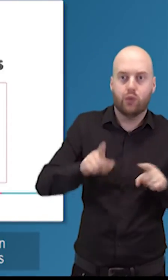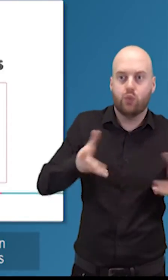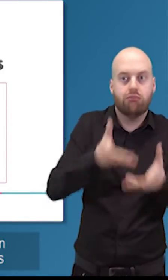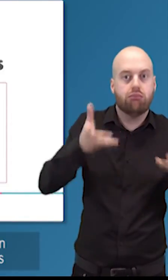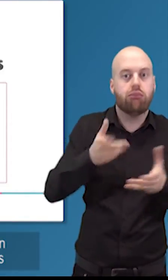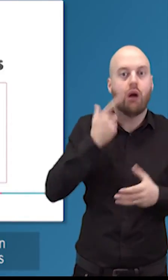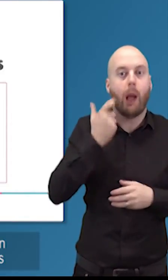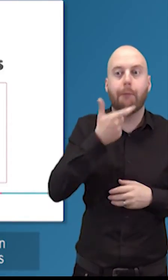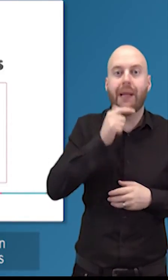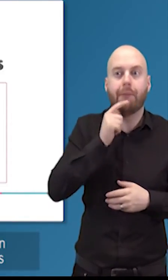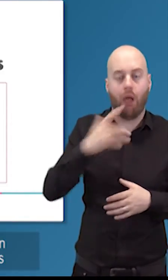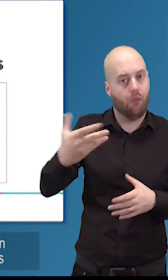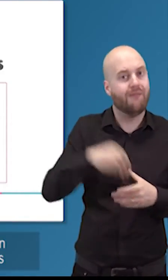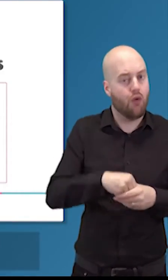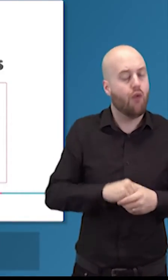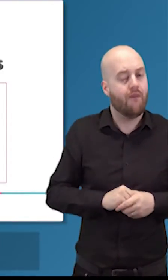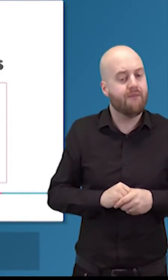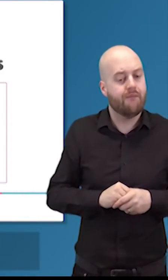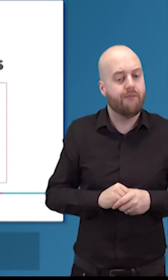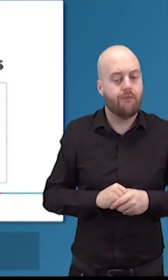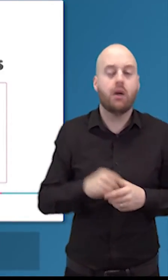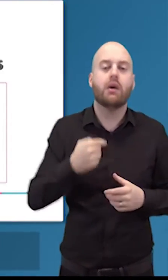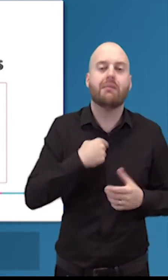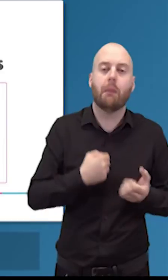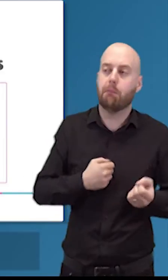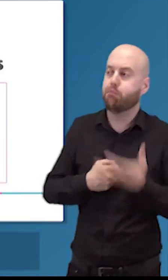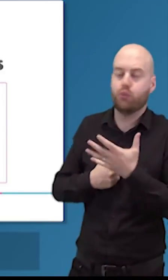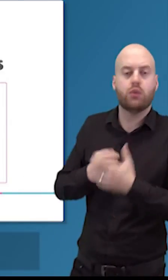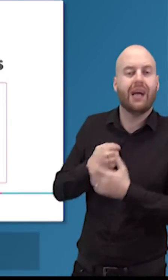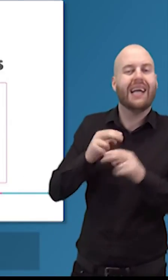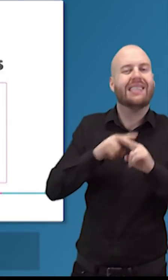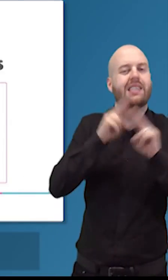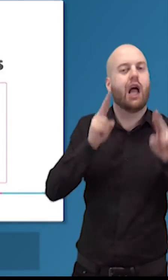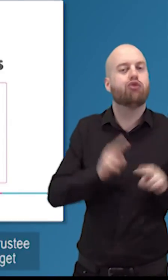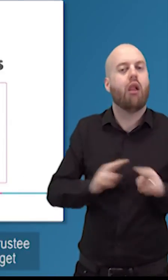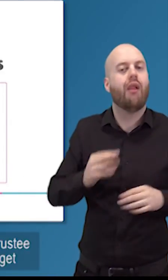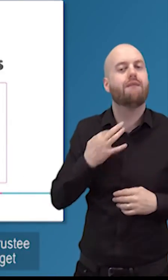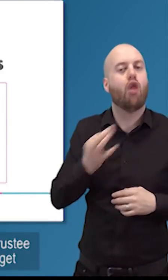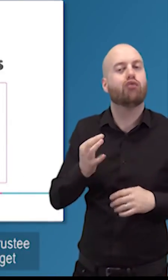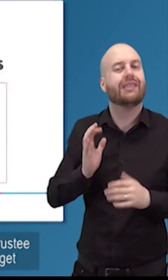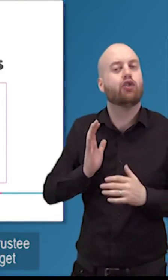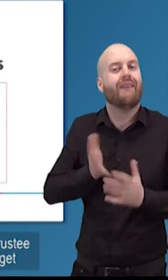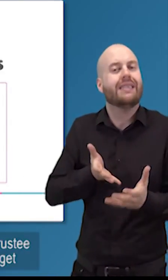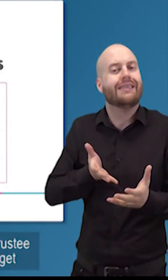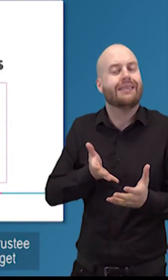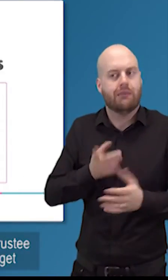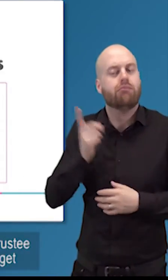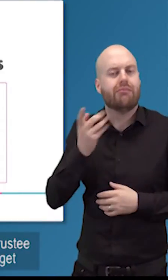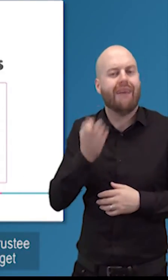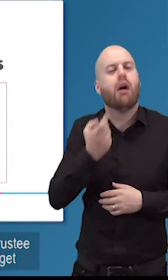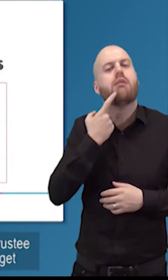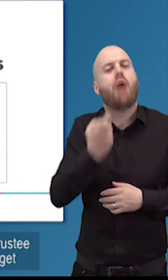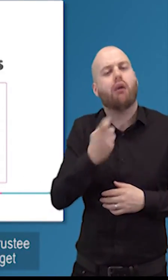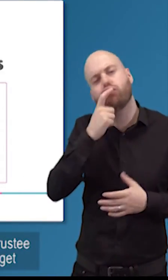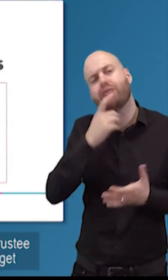in trusteeship and i've just put a couple of things up that might be interesting and for people to to look at international voluntary service have